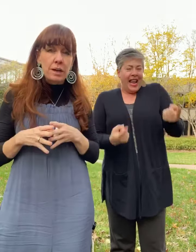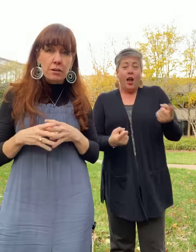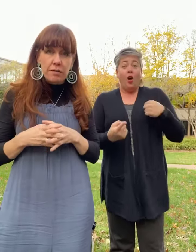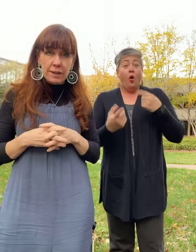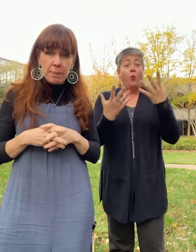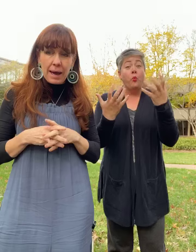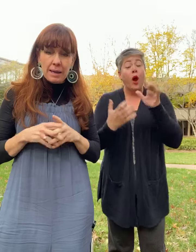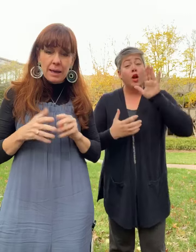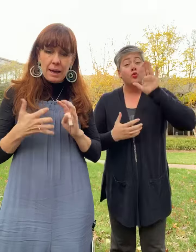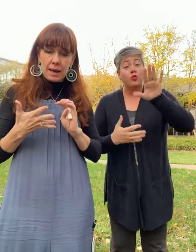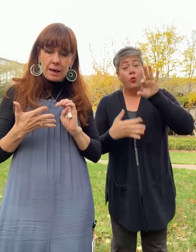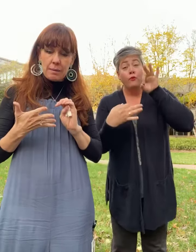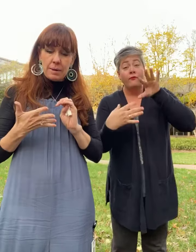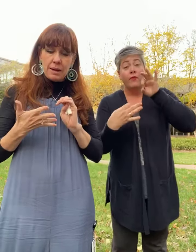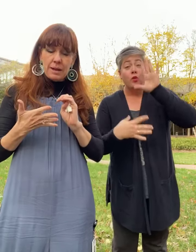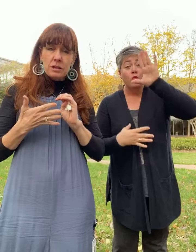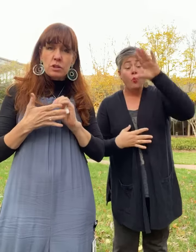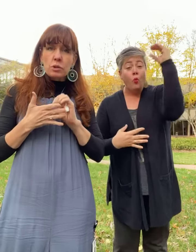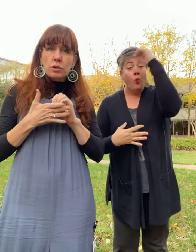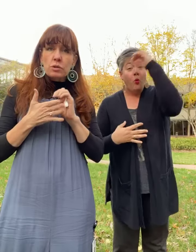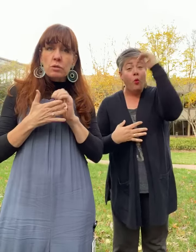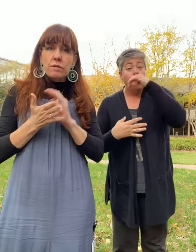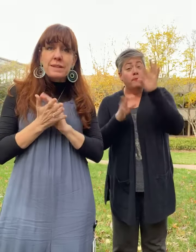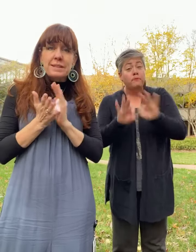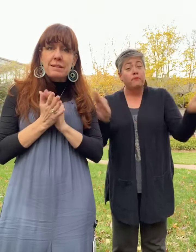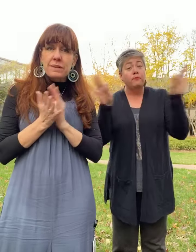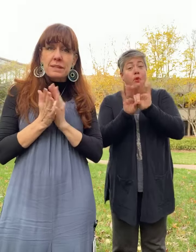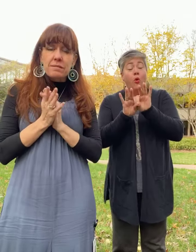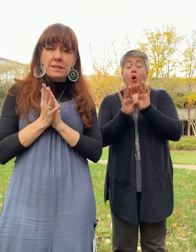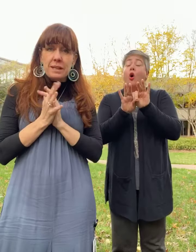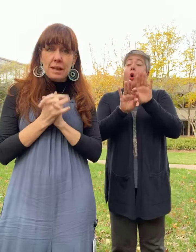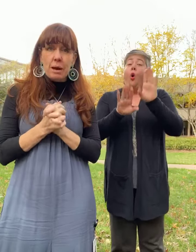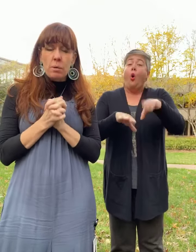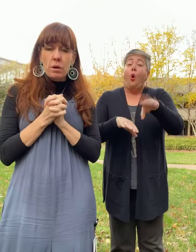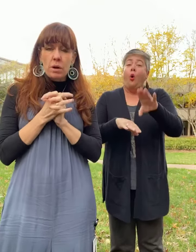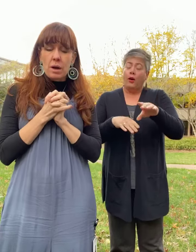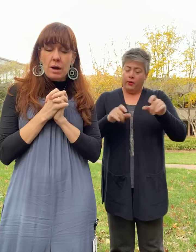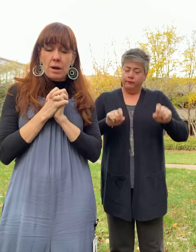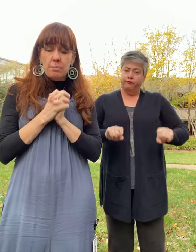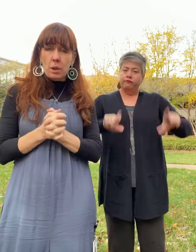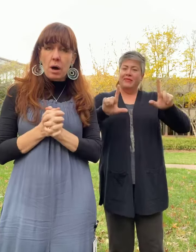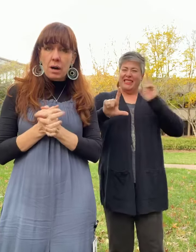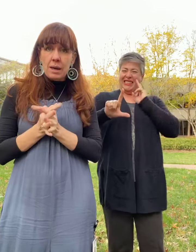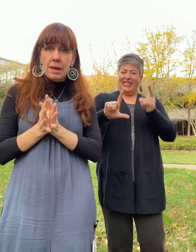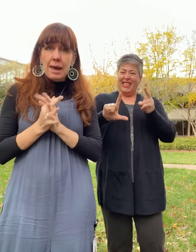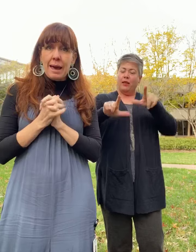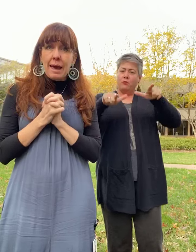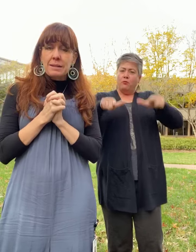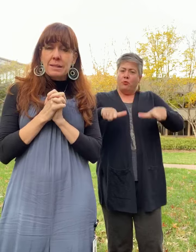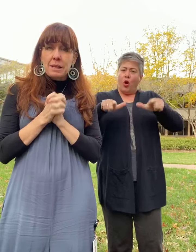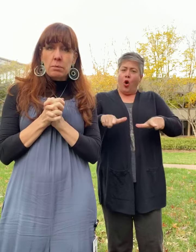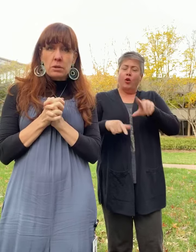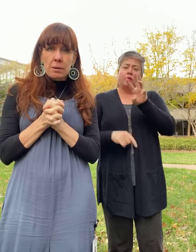your feedback. Do, do, do, visit, visit, visit our blog at www